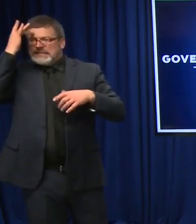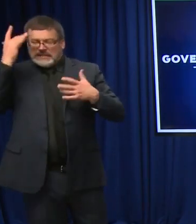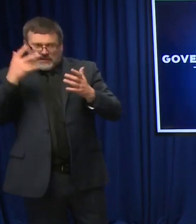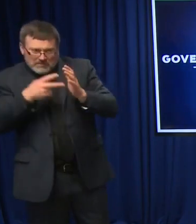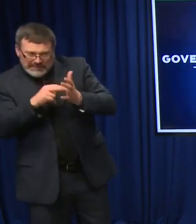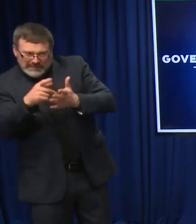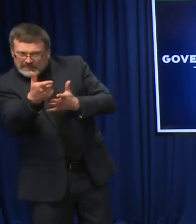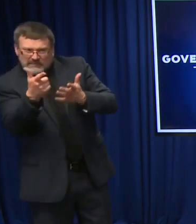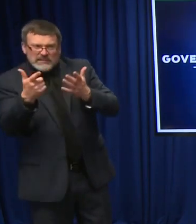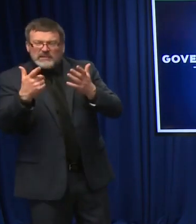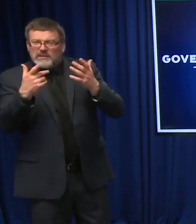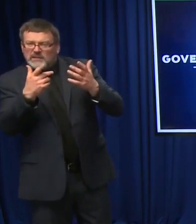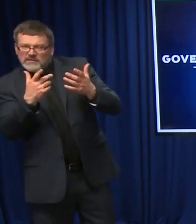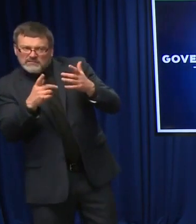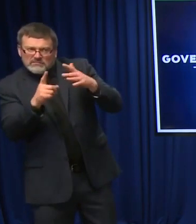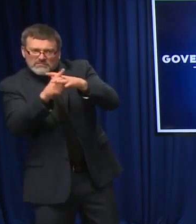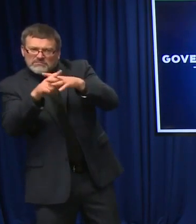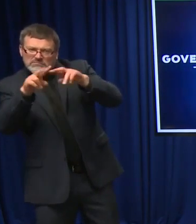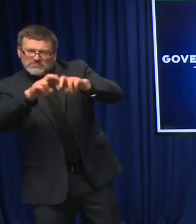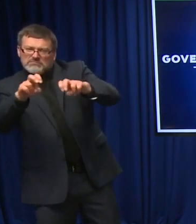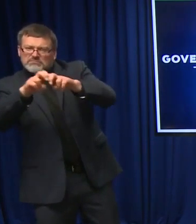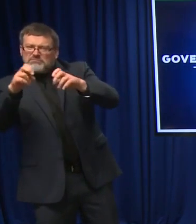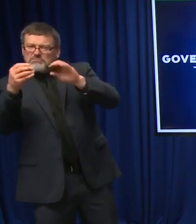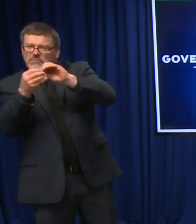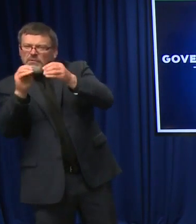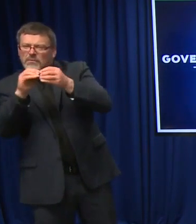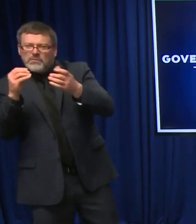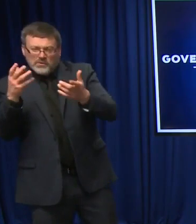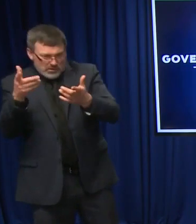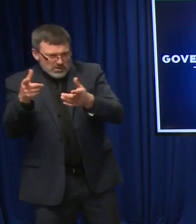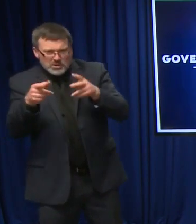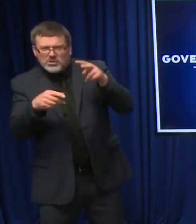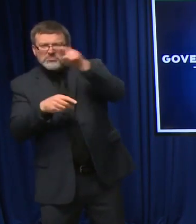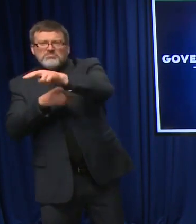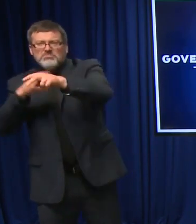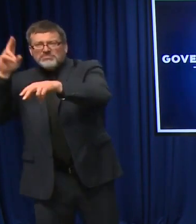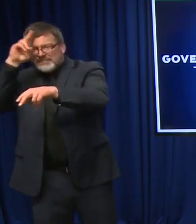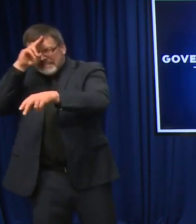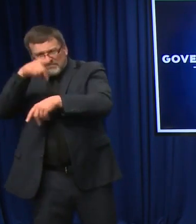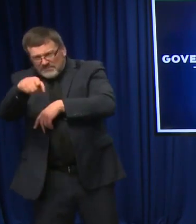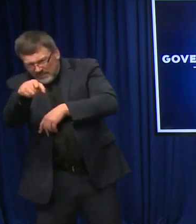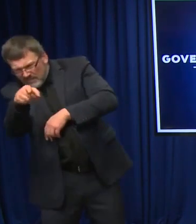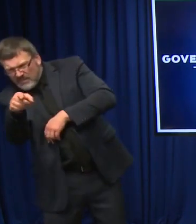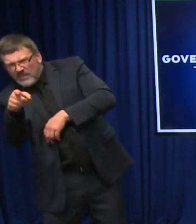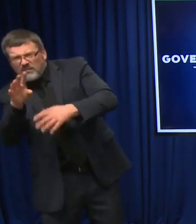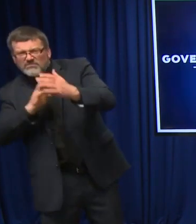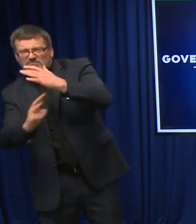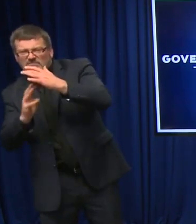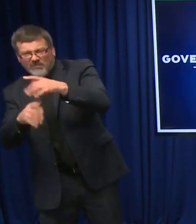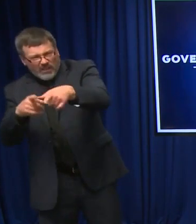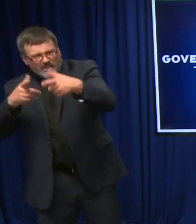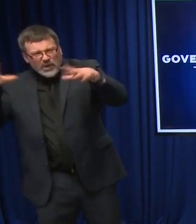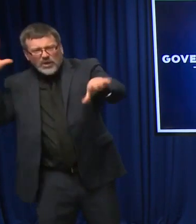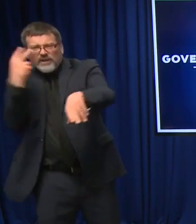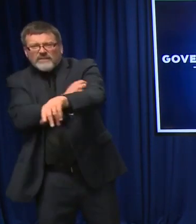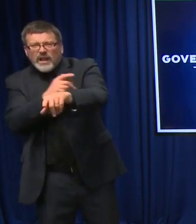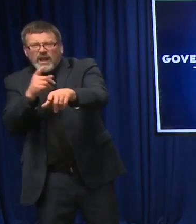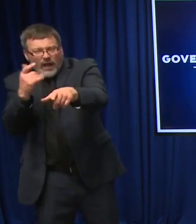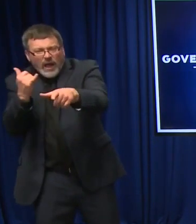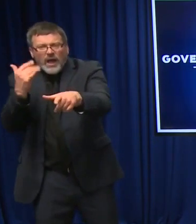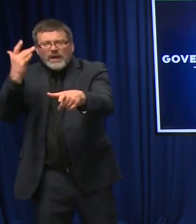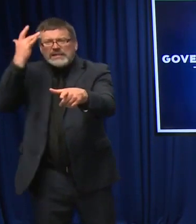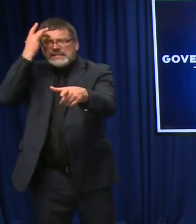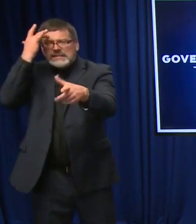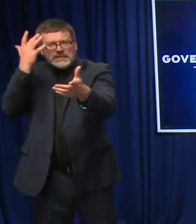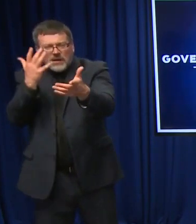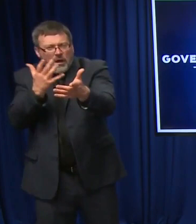these people hospitalized, they had the vaccine, or these people unfortunately passed away, but they had the vaccine? Are we going to provide more details on breakthrough cases?